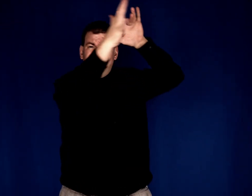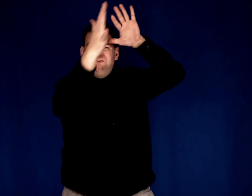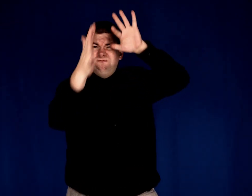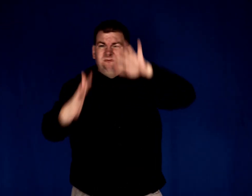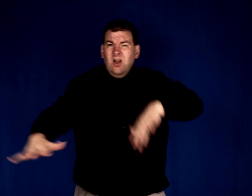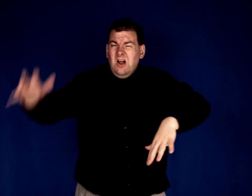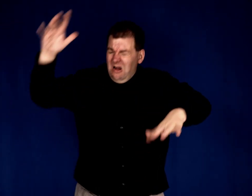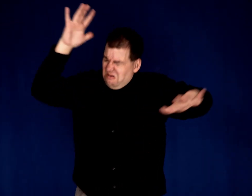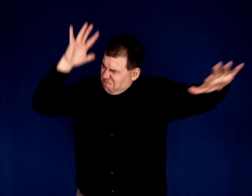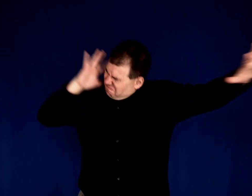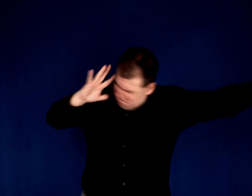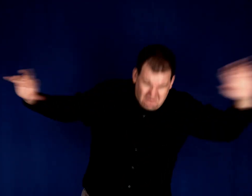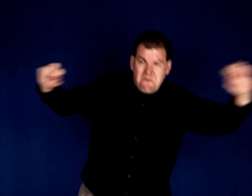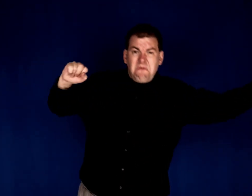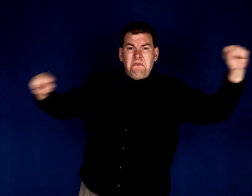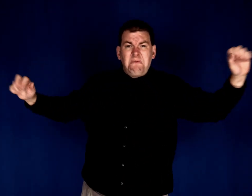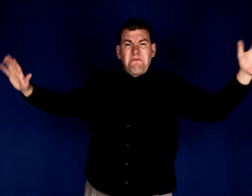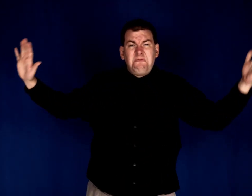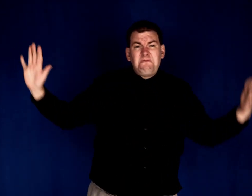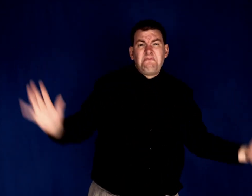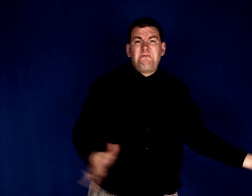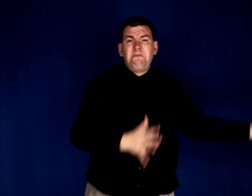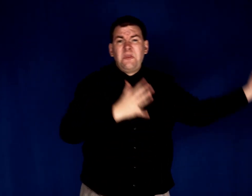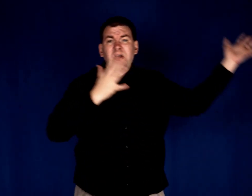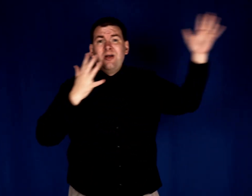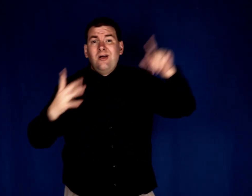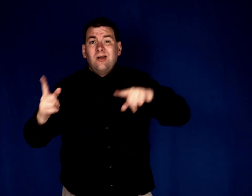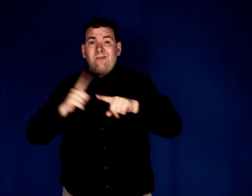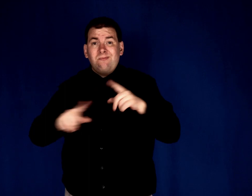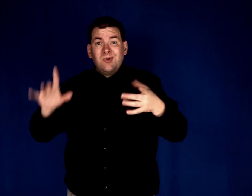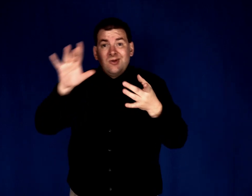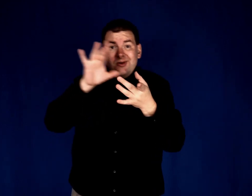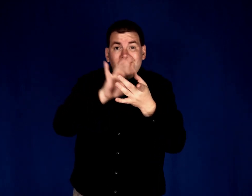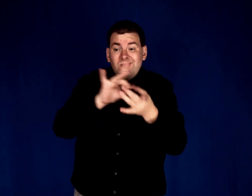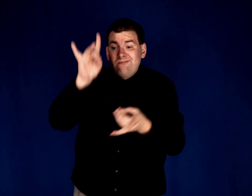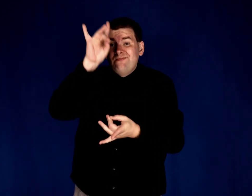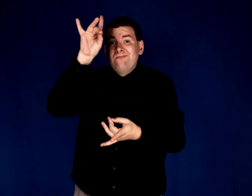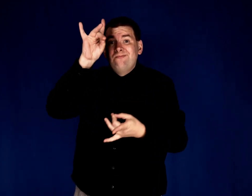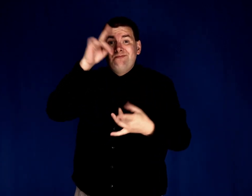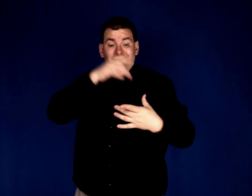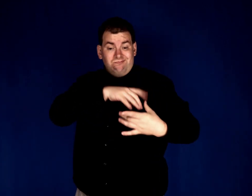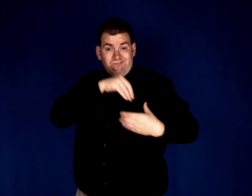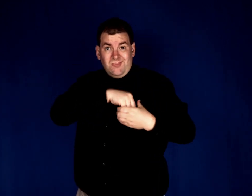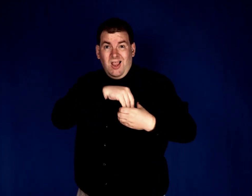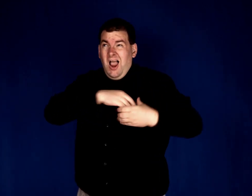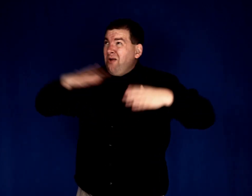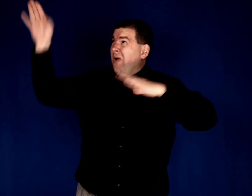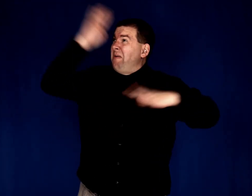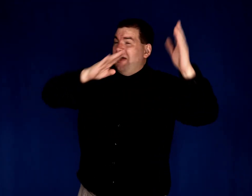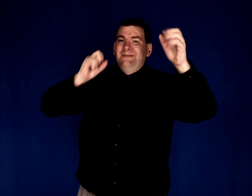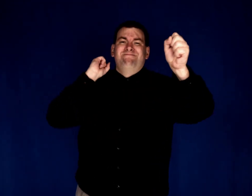The tempest roars. The roars. The in the storm, my spirit seems.